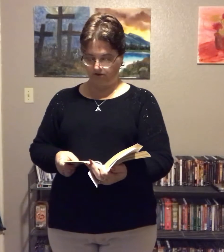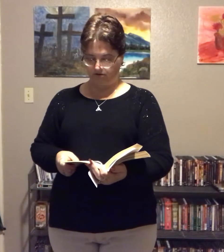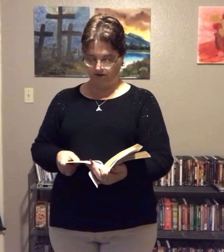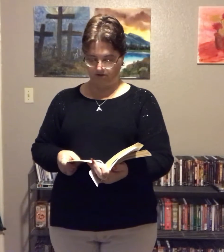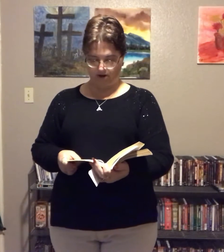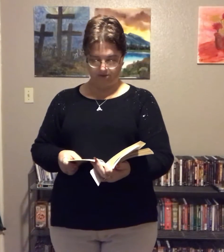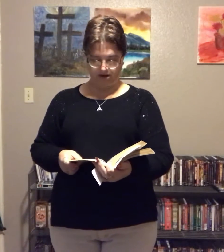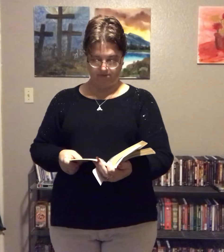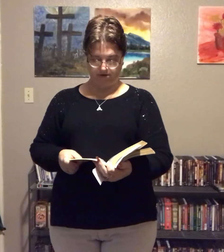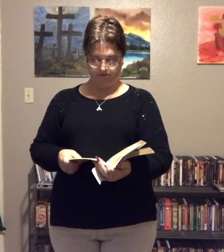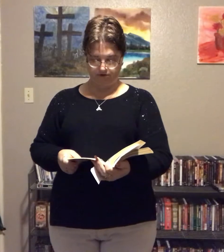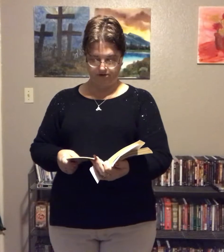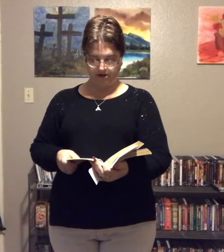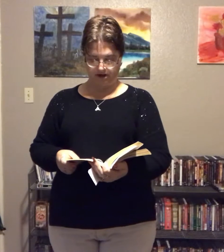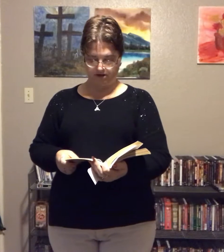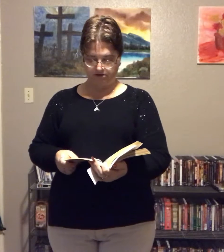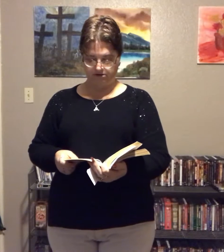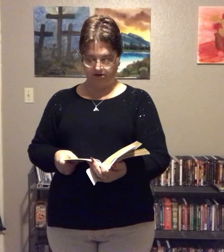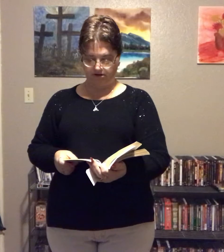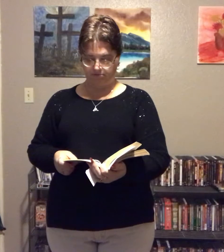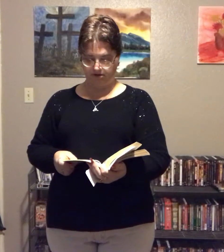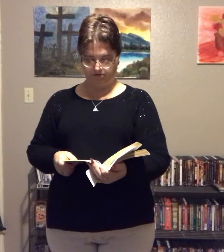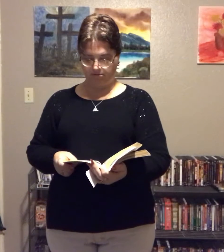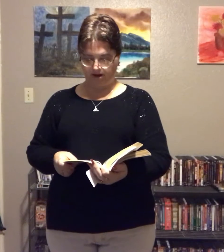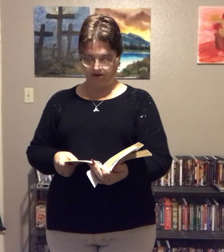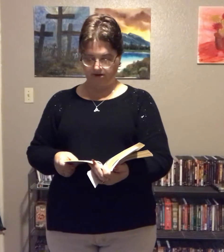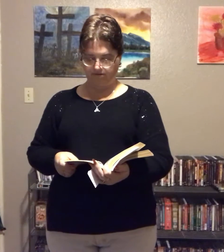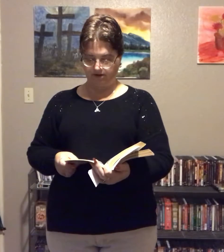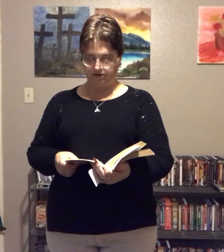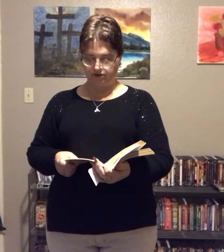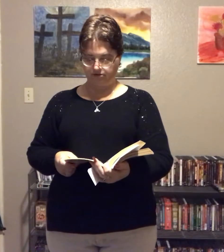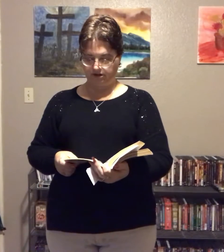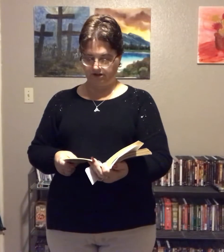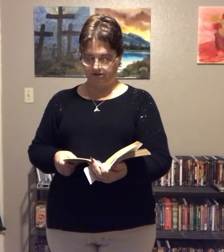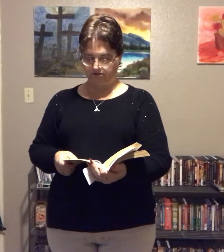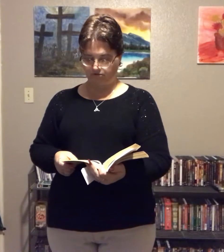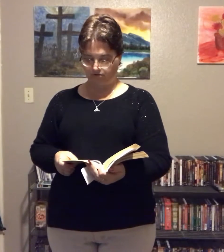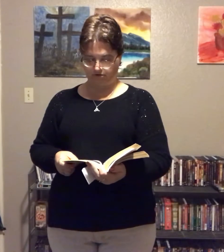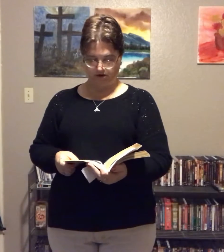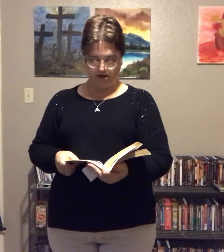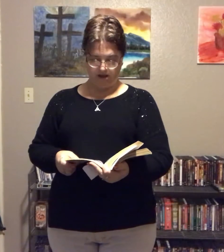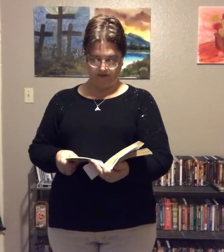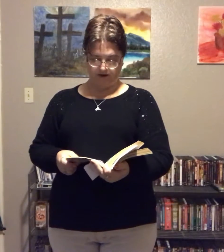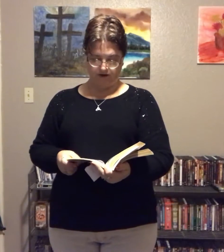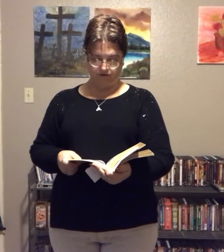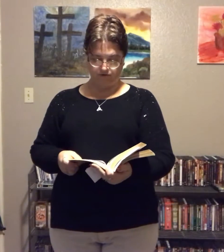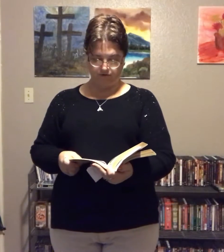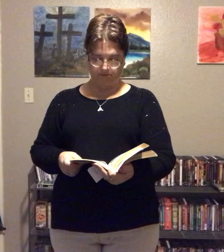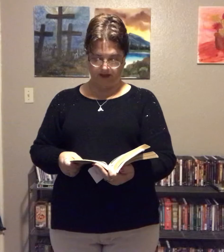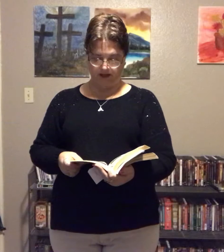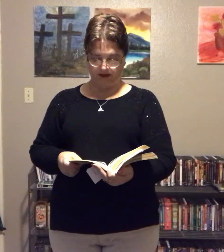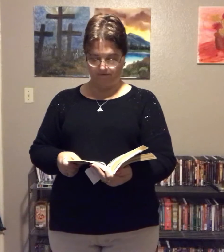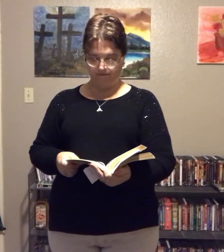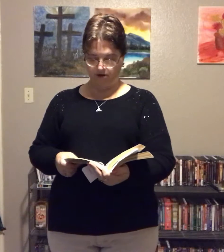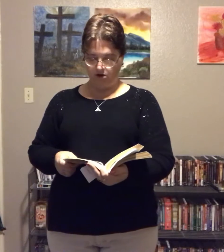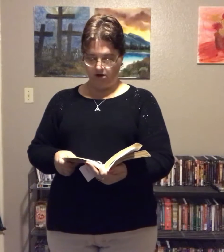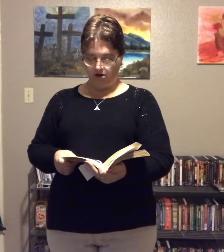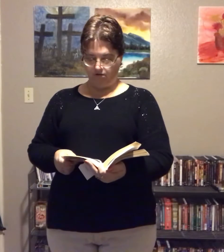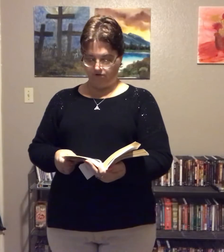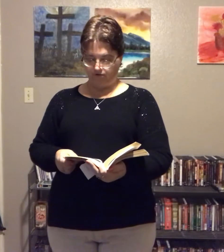years ago, I began my first diet and slowly but dramatically fell into an eating disorder that controlled my life. For